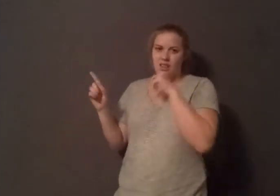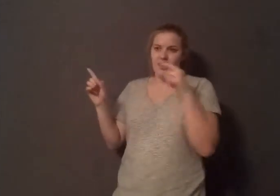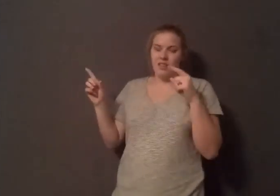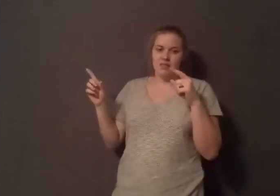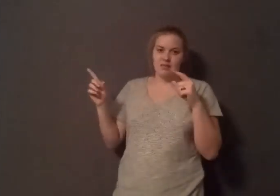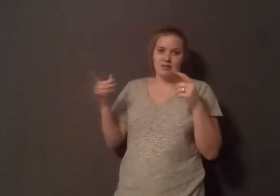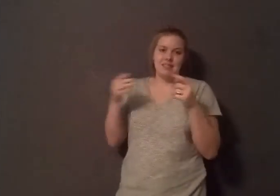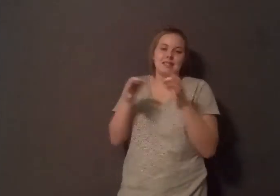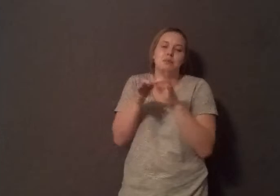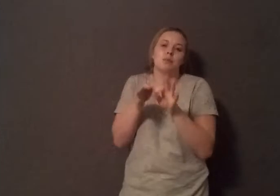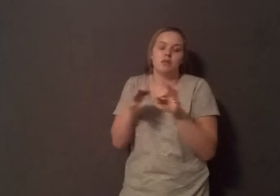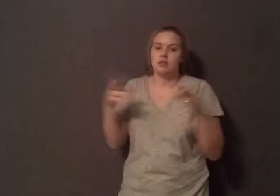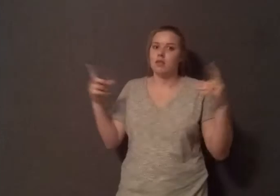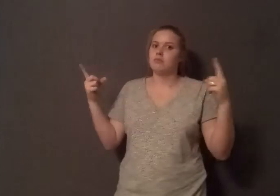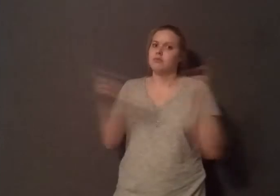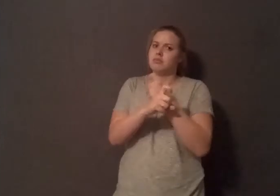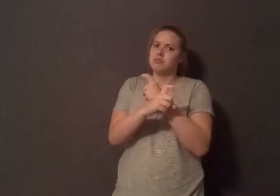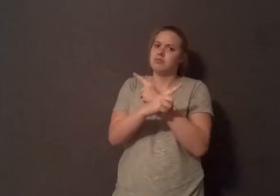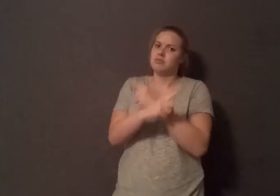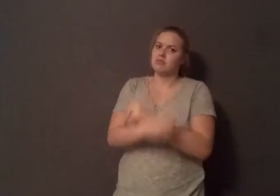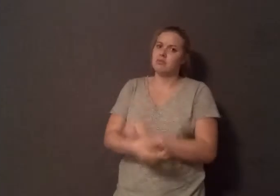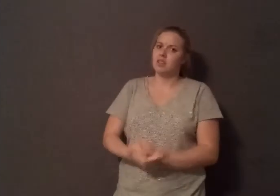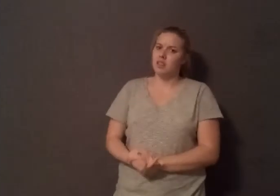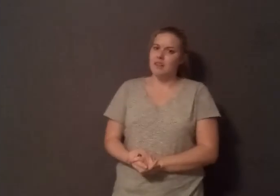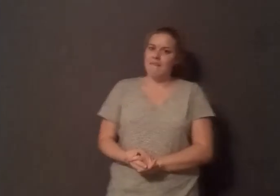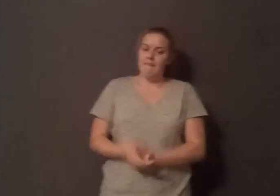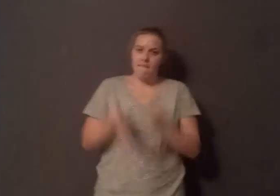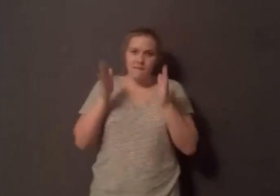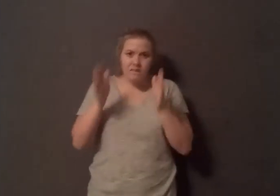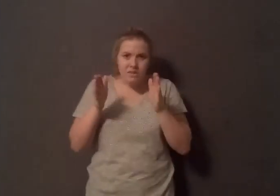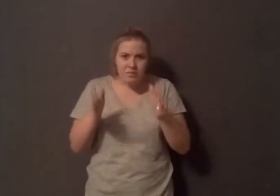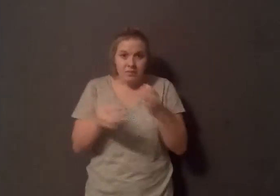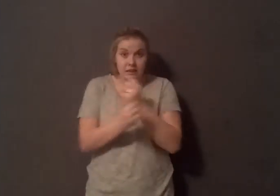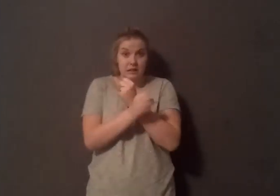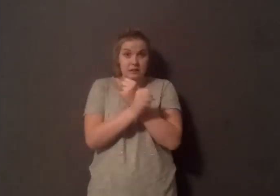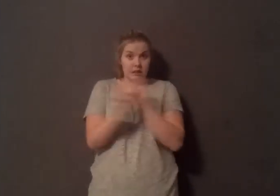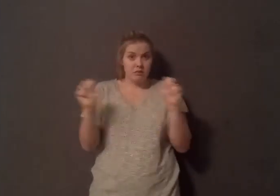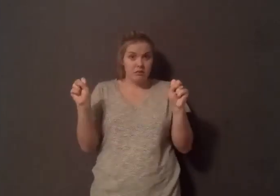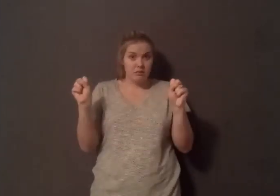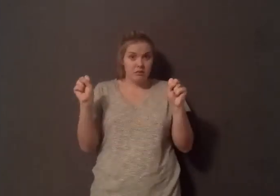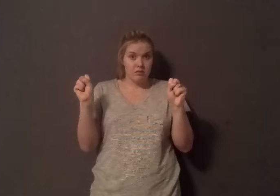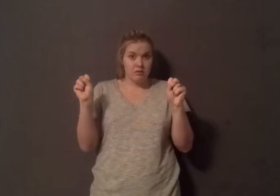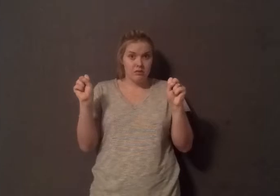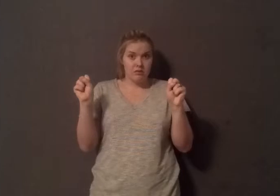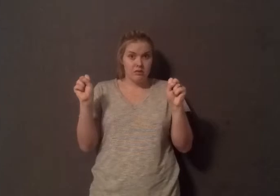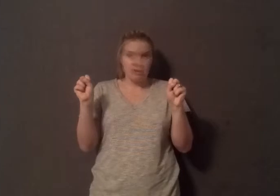saturated fat. You know, the strategy is not on making the products any safer. However, the strategy is to just try to confuse